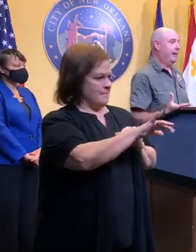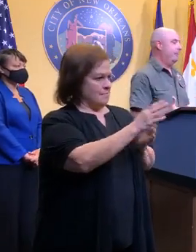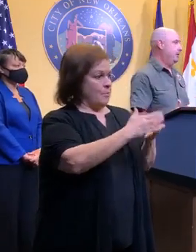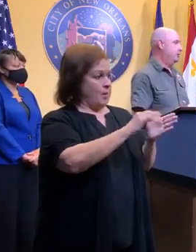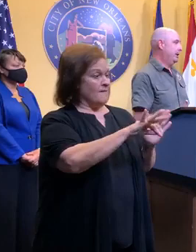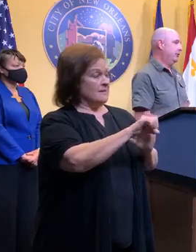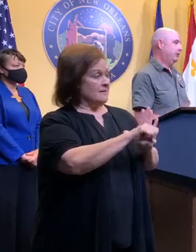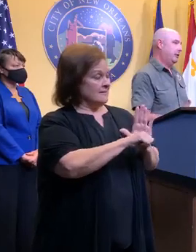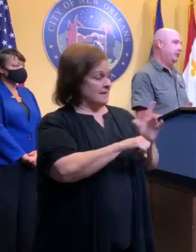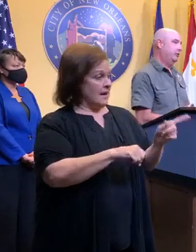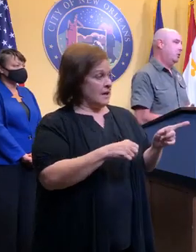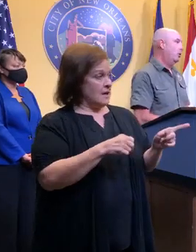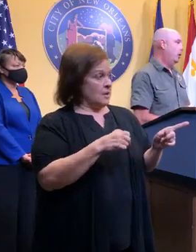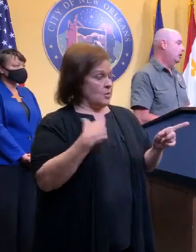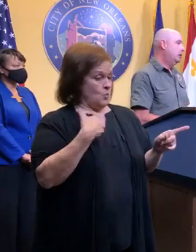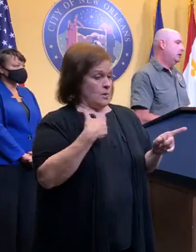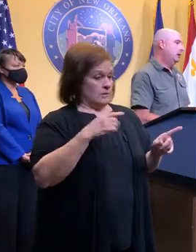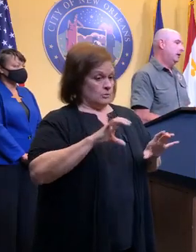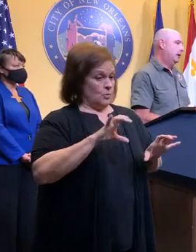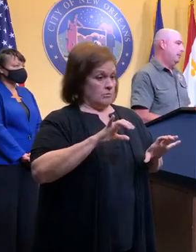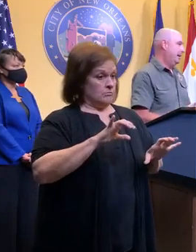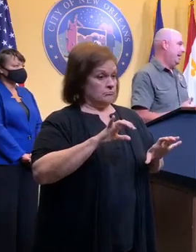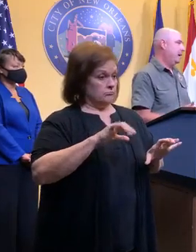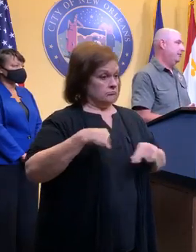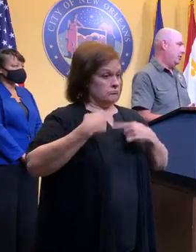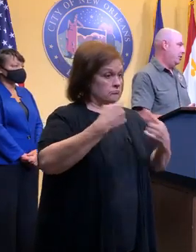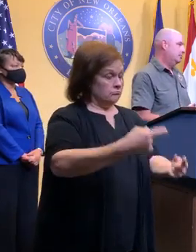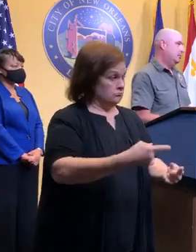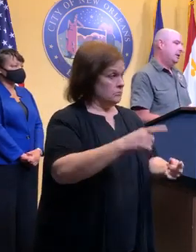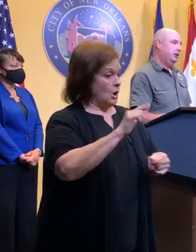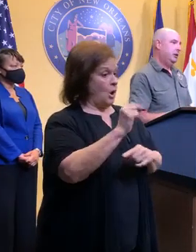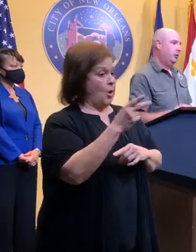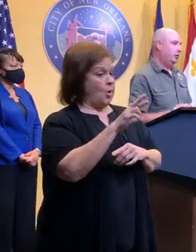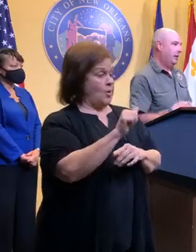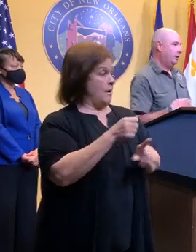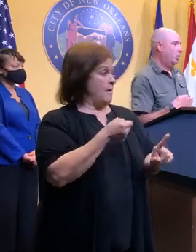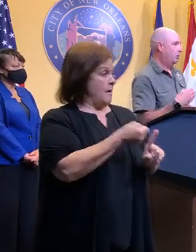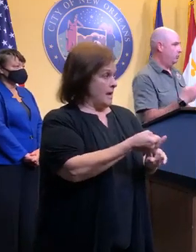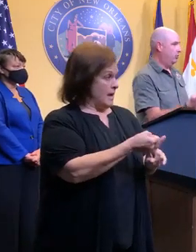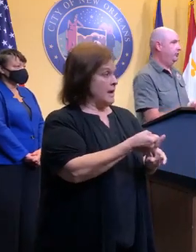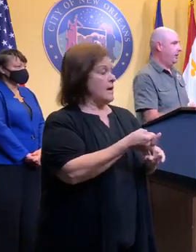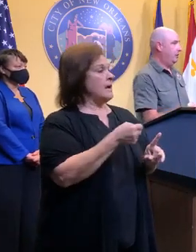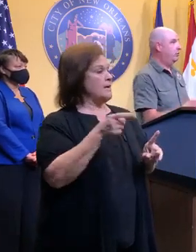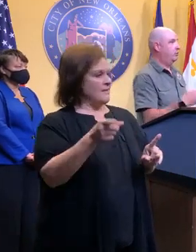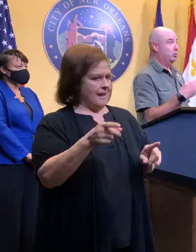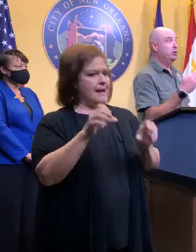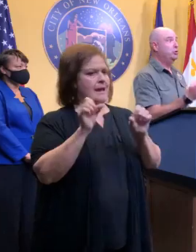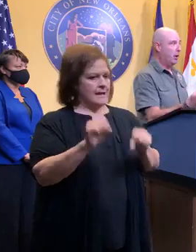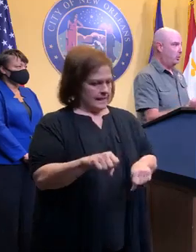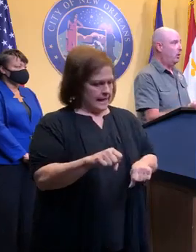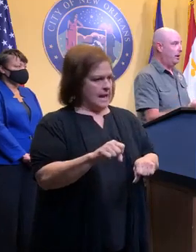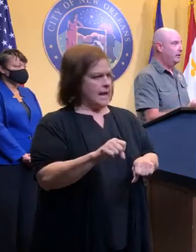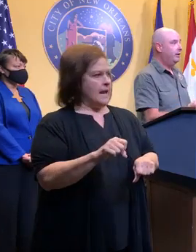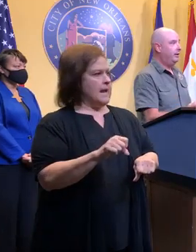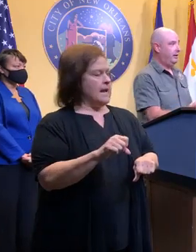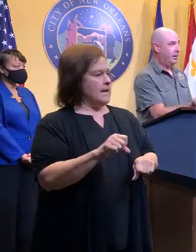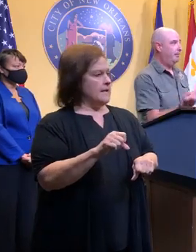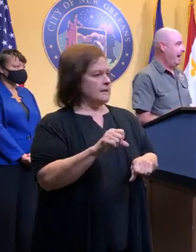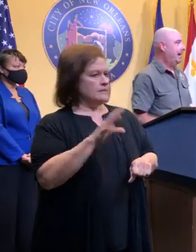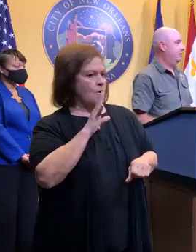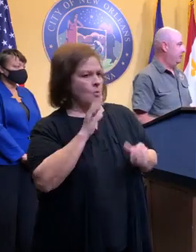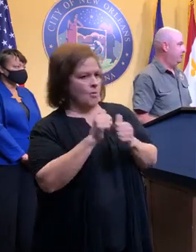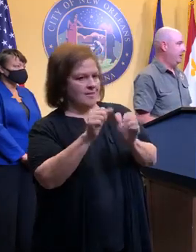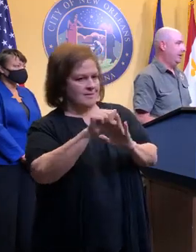as we have been doing since Laura made landfall, you know, they can work through the state through 2-1-1